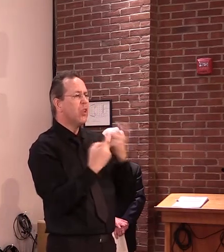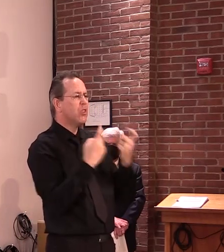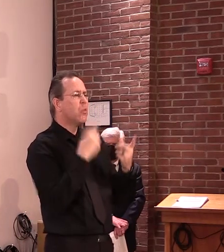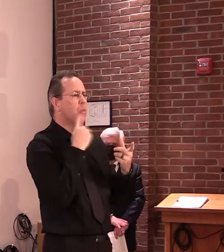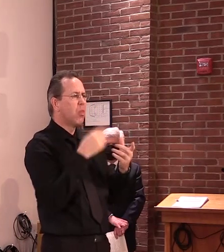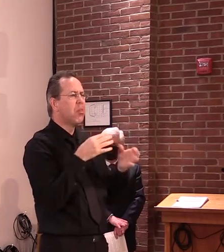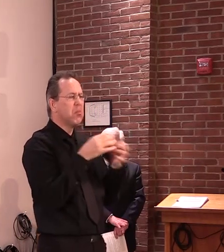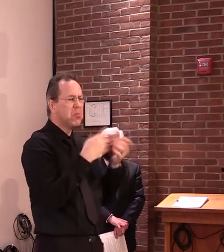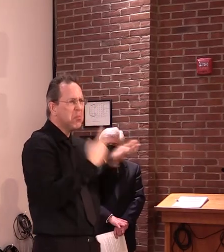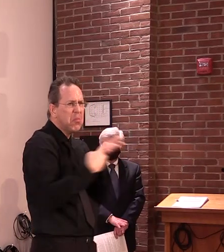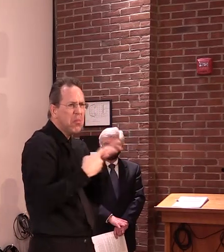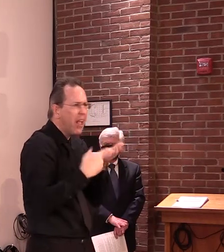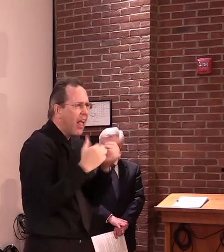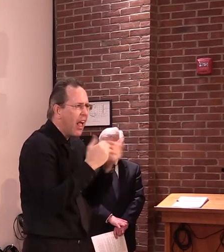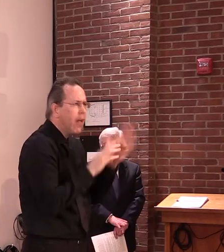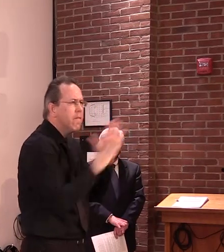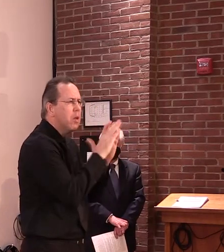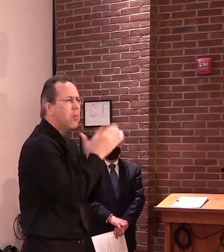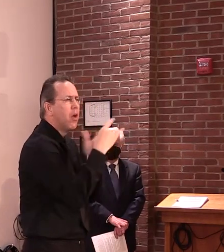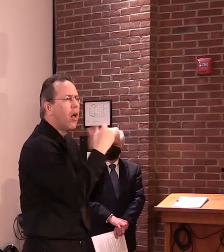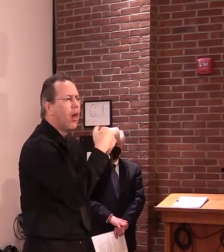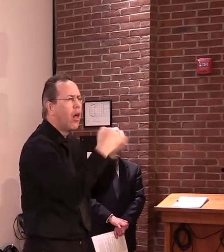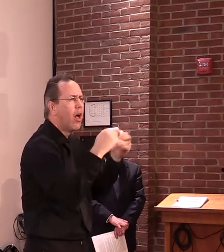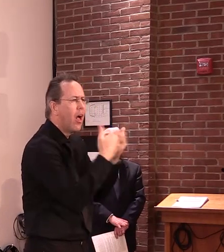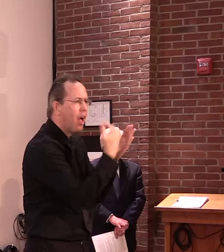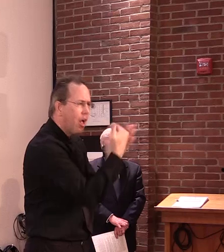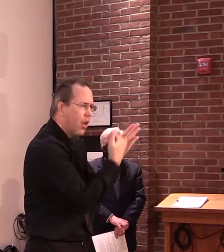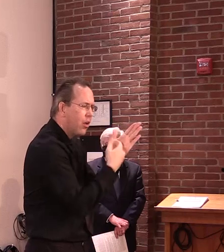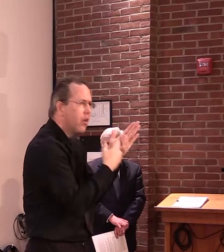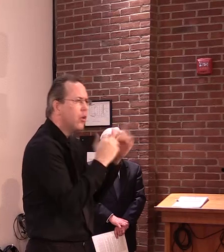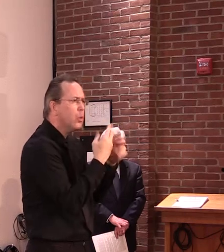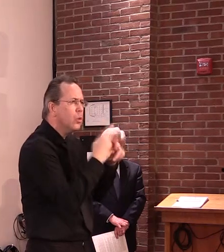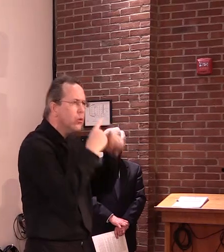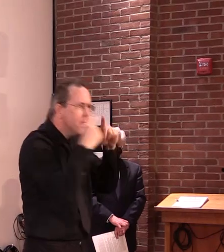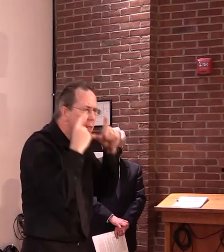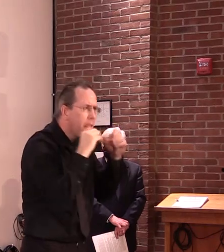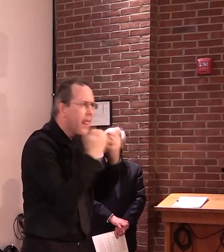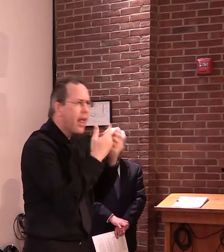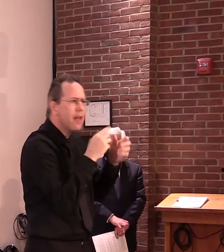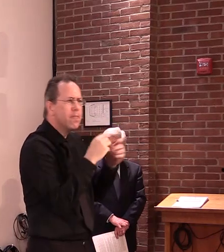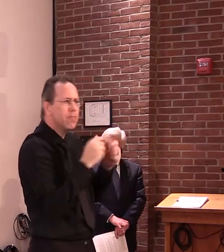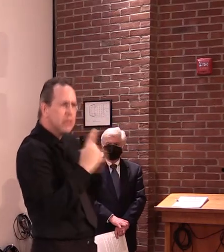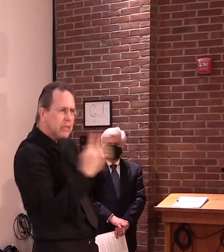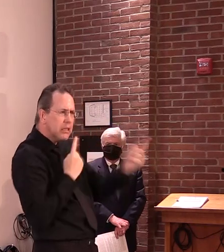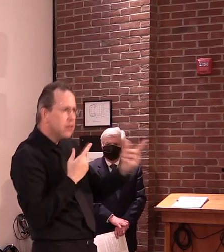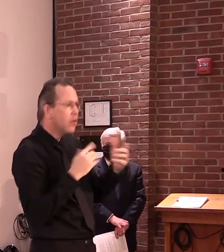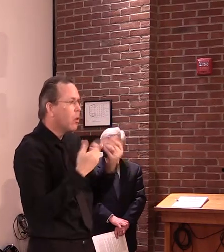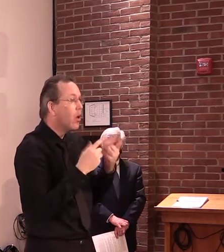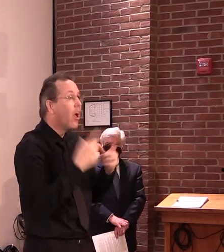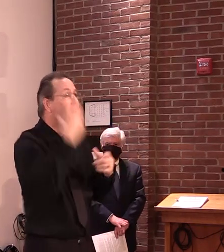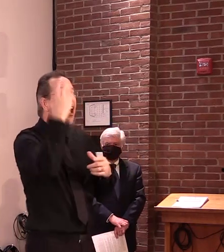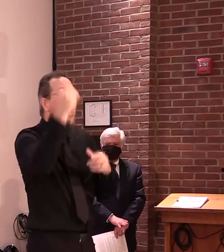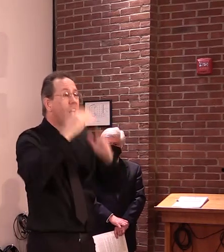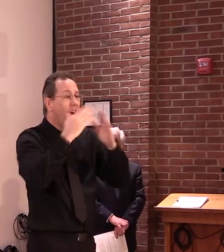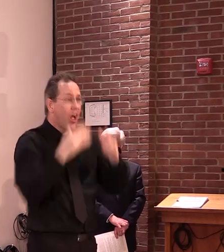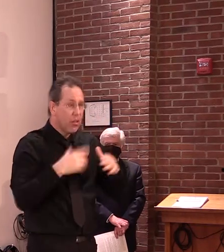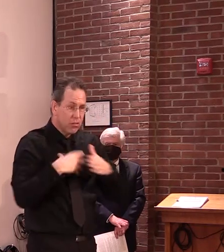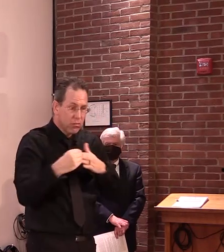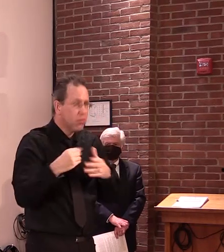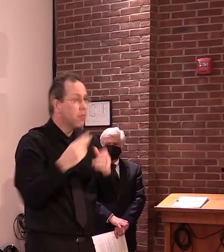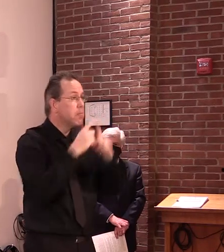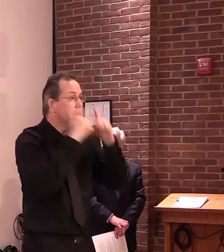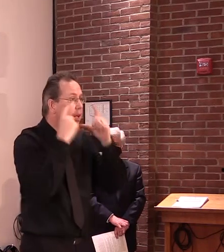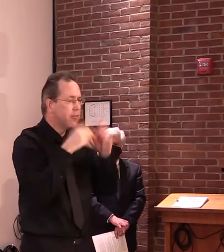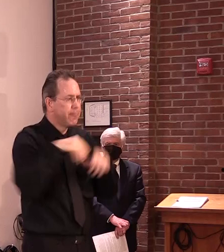mask. Always have a full face covering with you when you go out. Keep it around your neck,